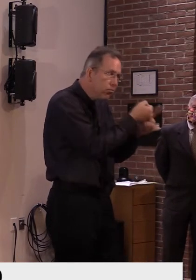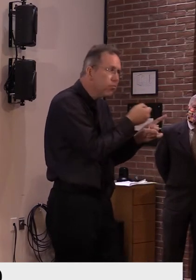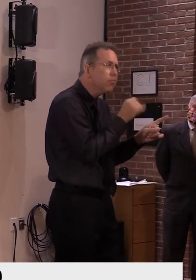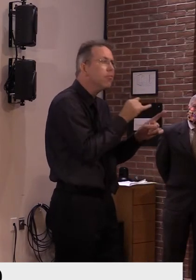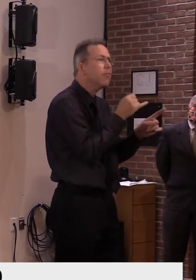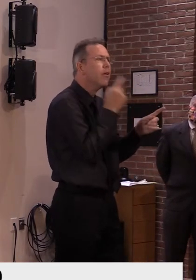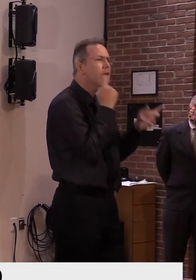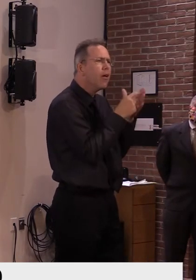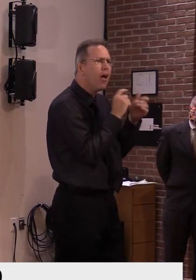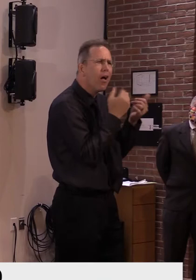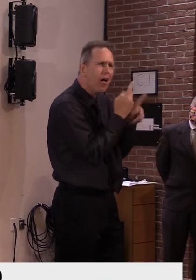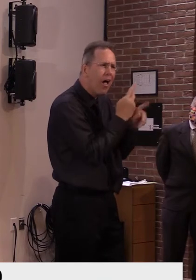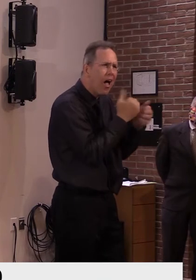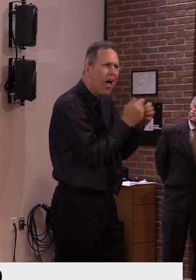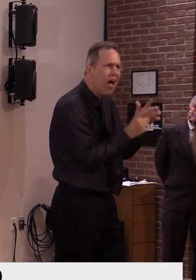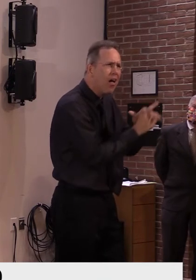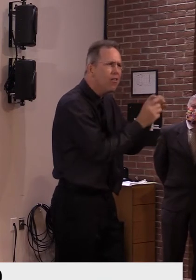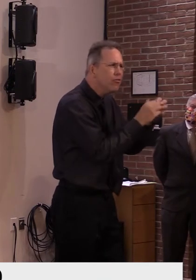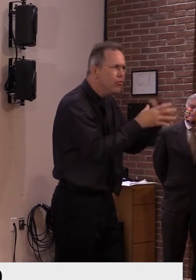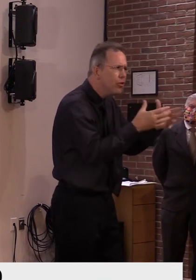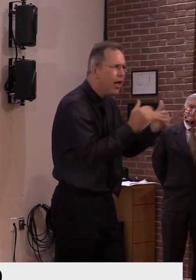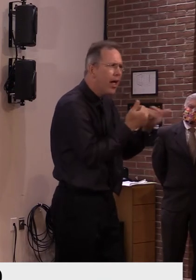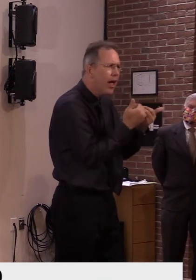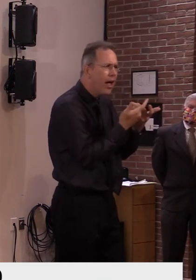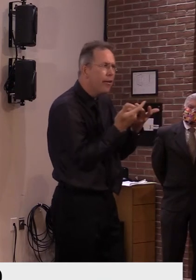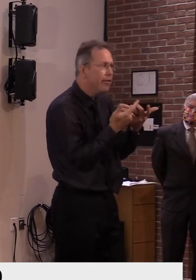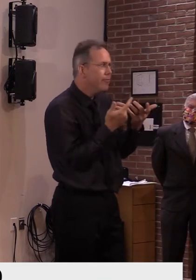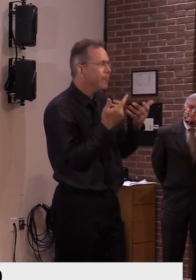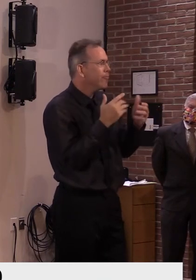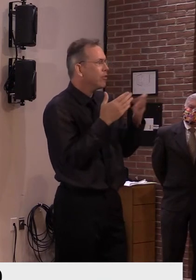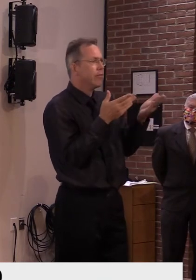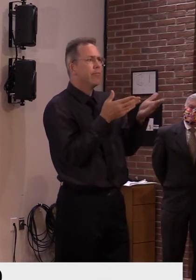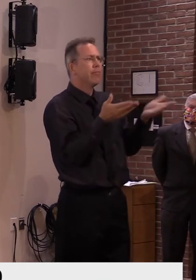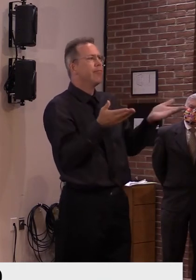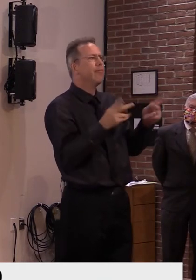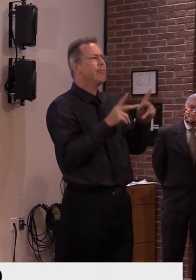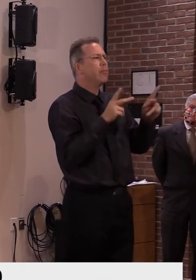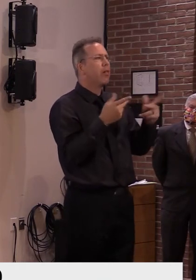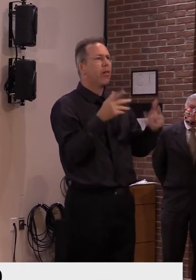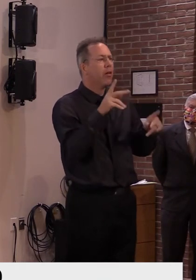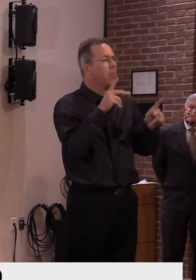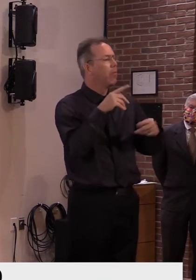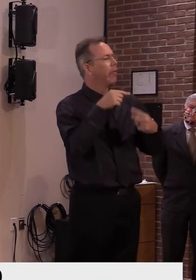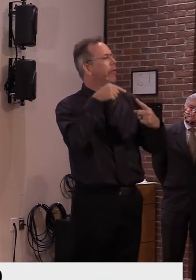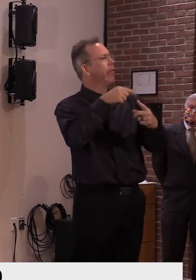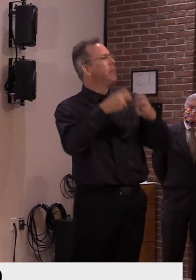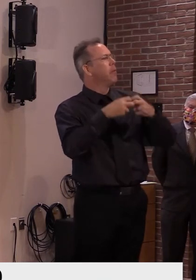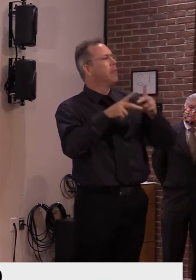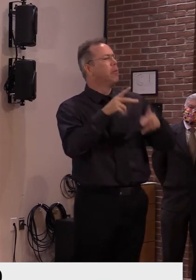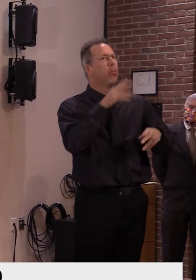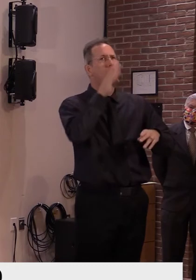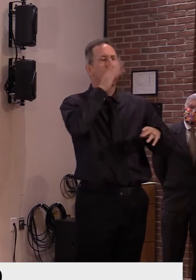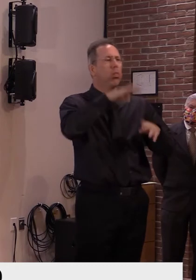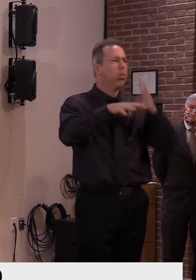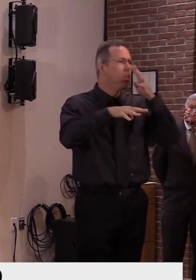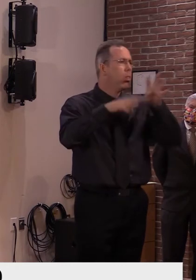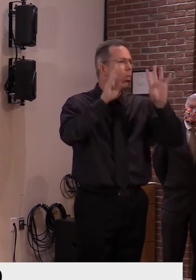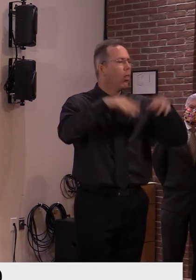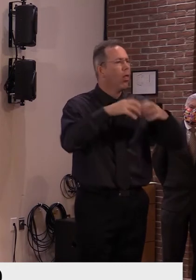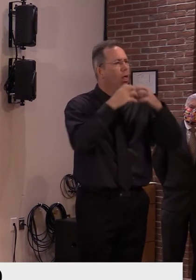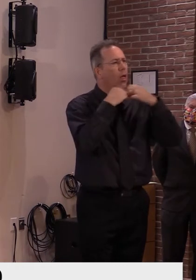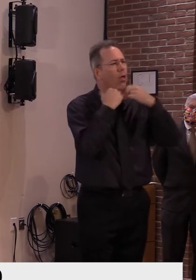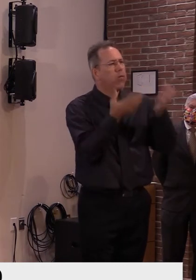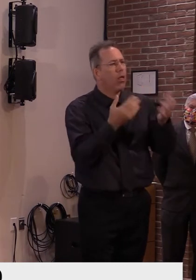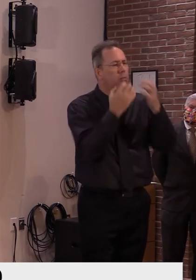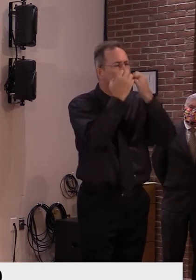guard down, becoming a little bit lax in, in how we approach things and, uh, and taking for granted, uh, that we're somehow immune